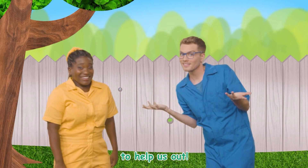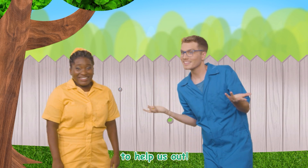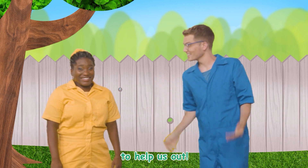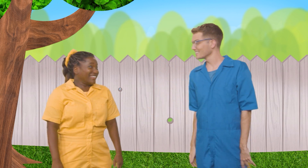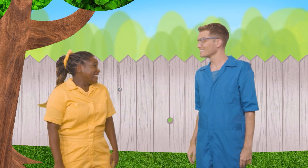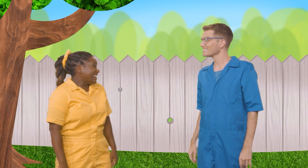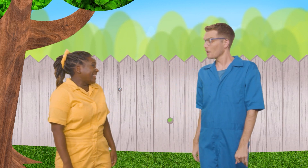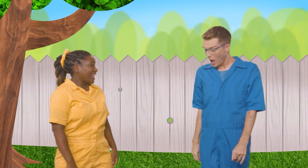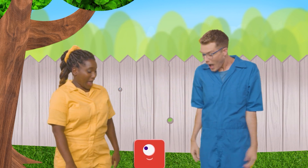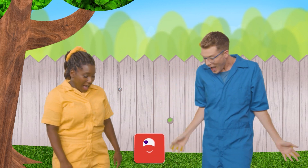Ooh